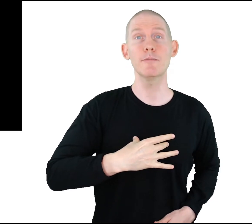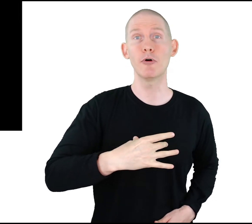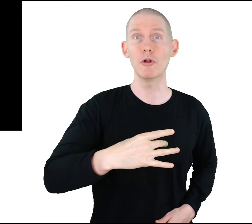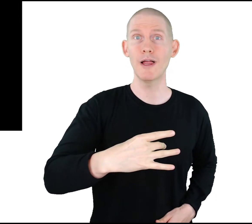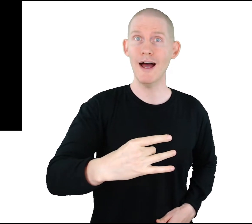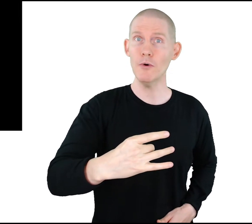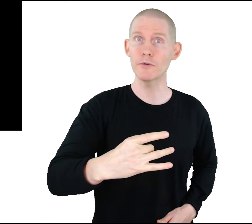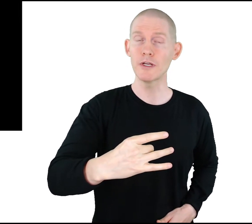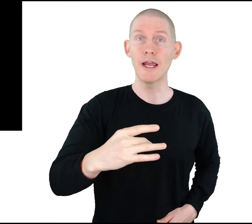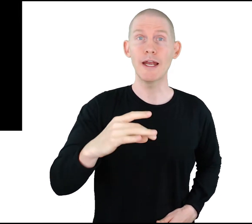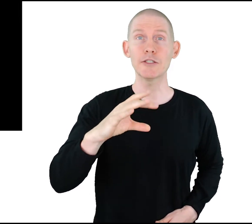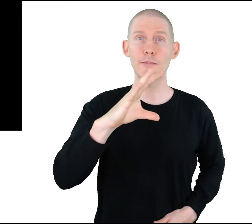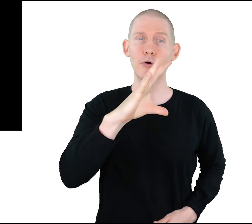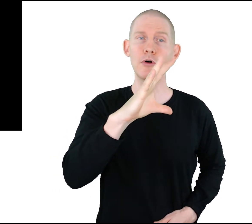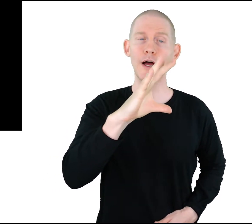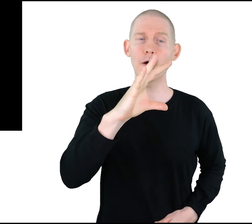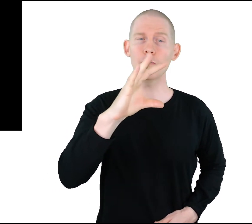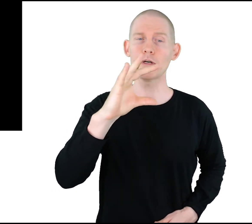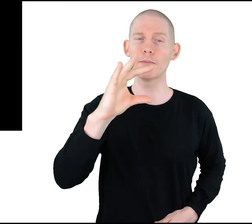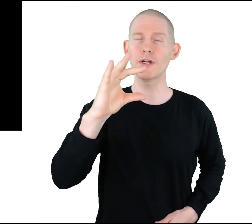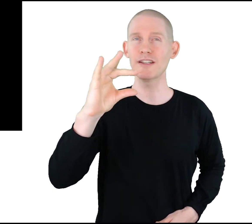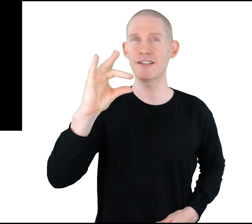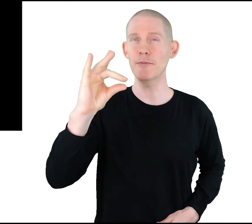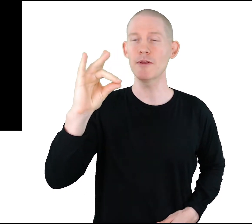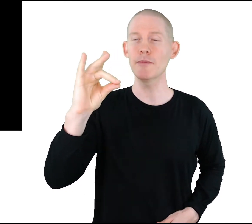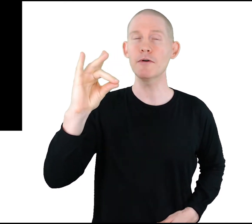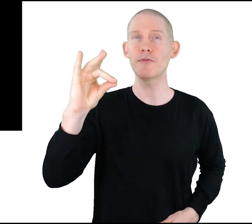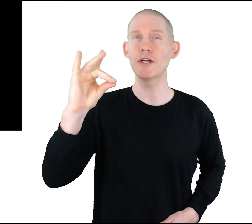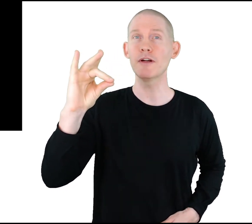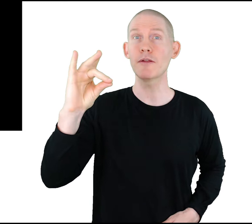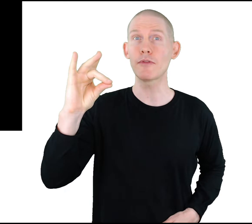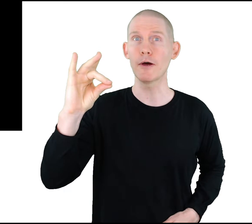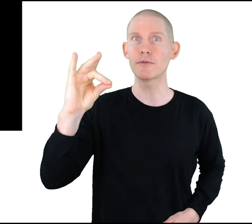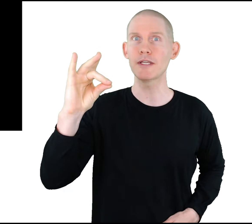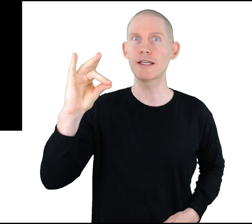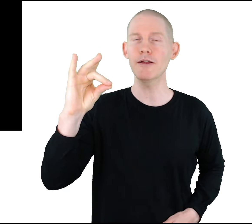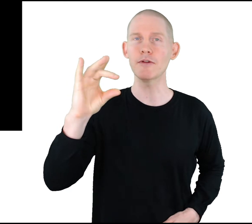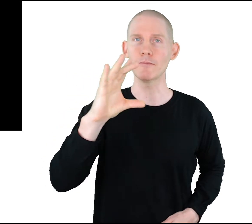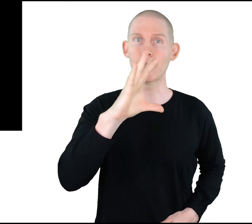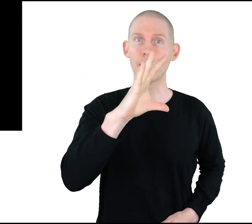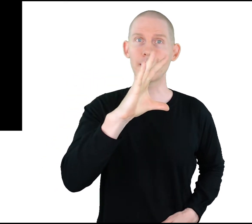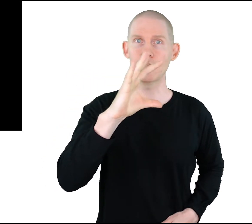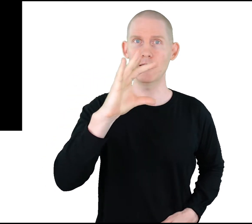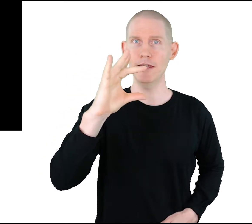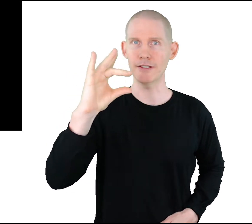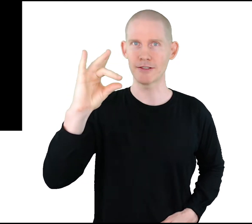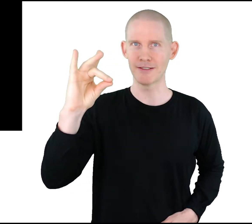gonna pull out. And as we pull out, we're gonna bring the tip of the middle finger and the thumb together, like this.